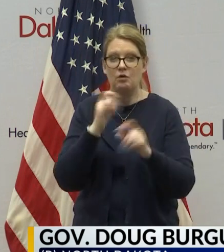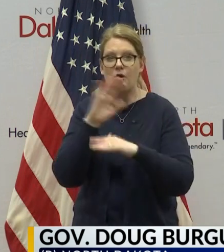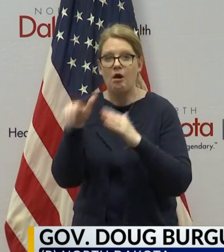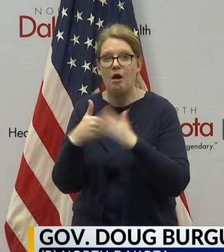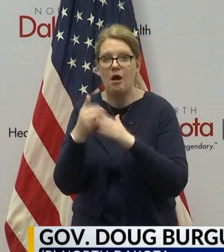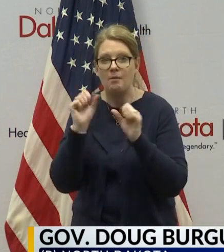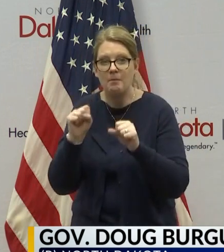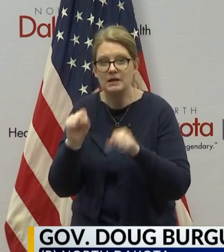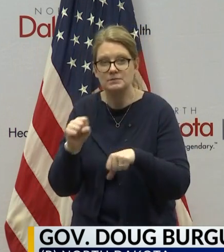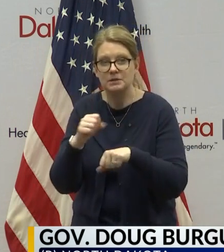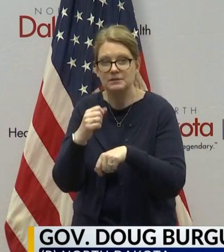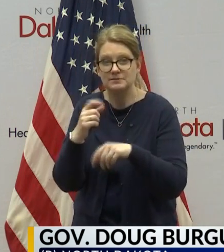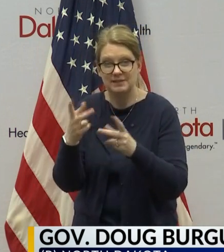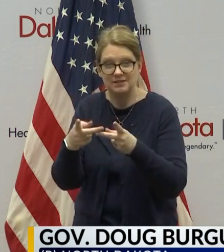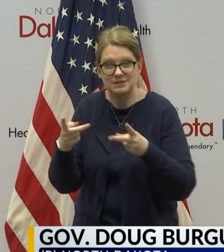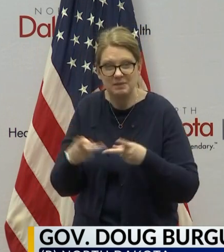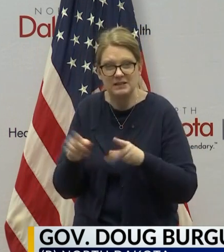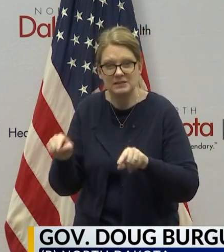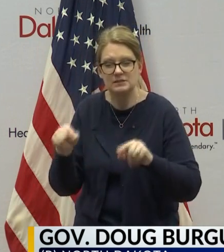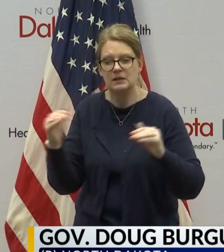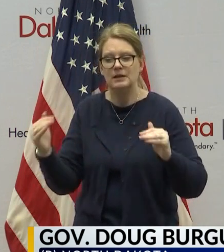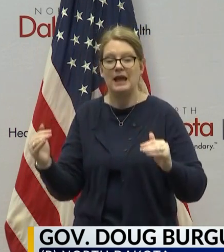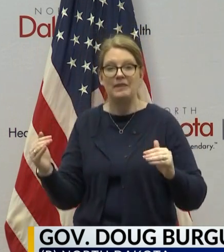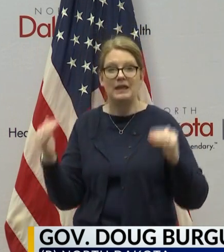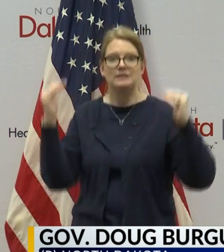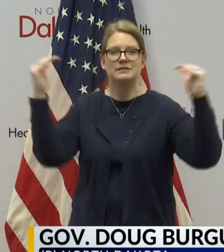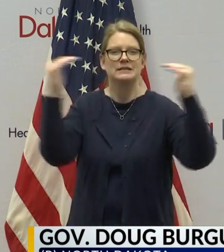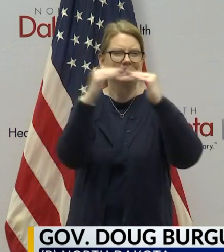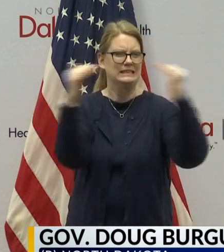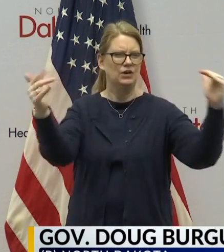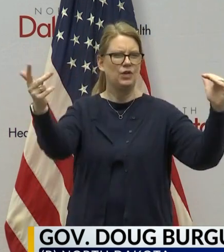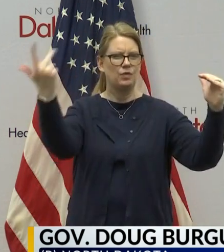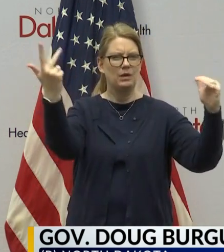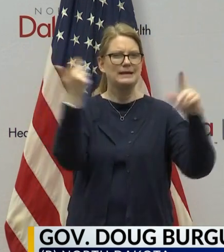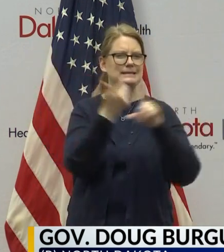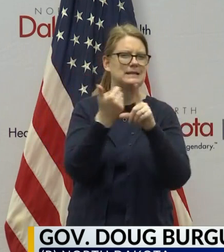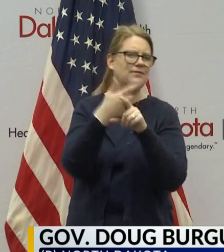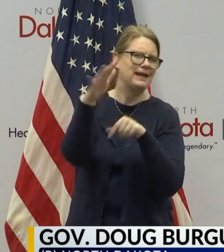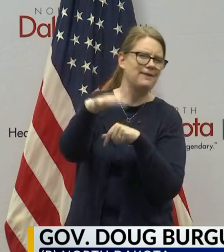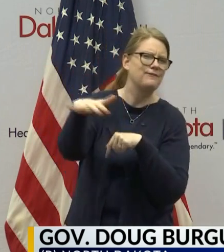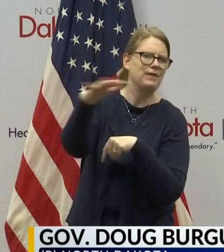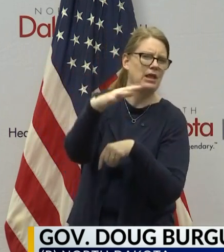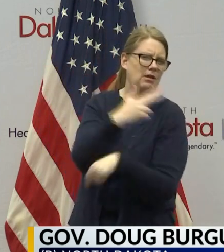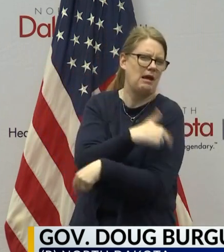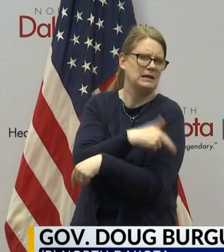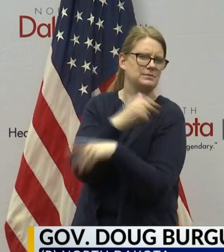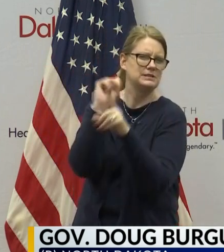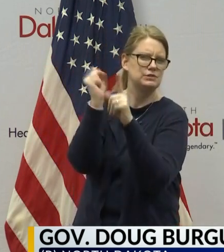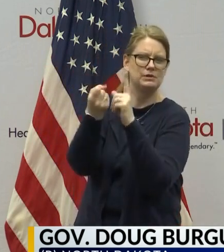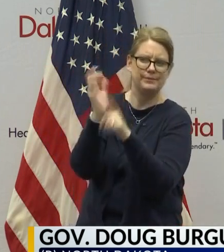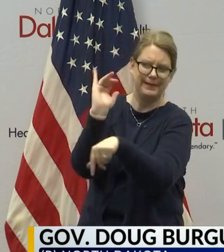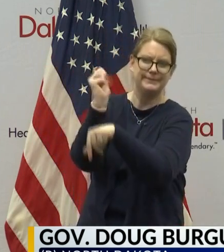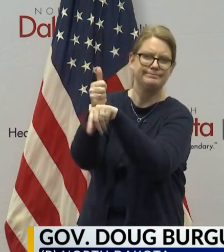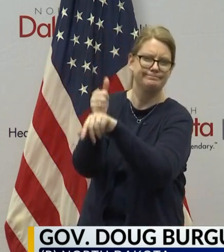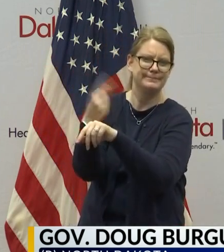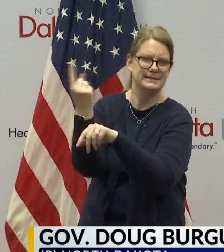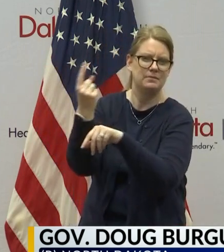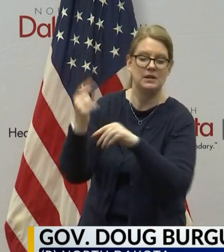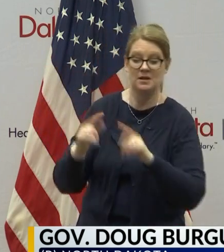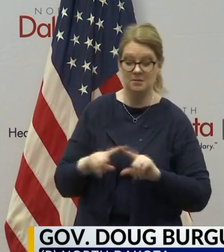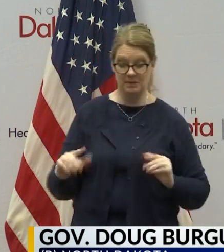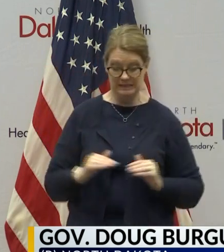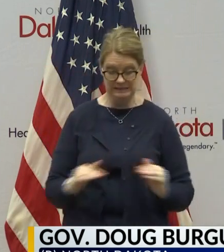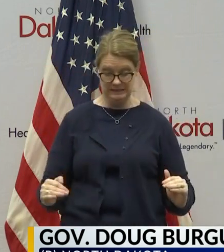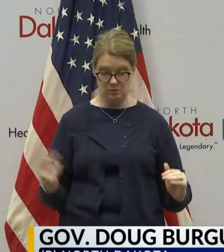to hospital use, and Tier 3 is when we would get into the field hospital situation. But just in Tier 1 and Tier 2,